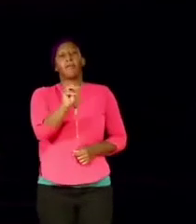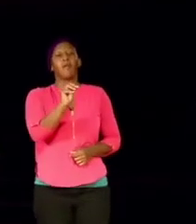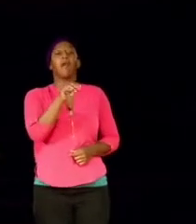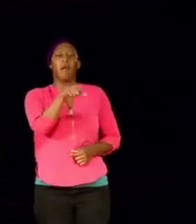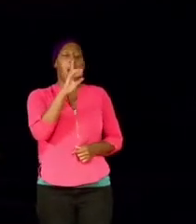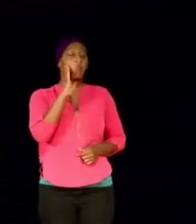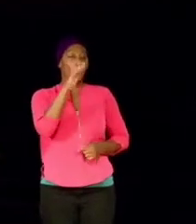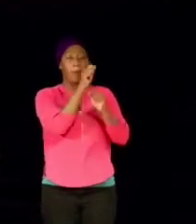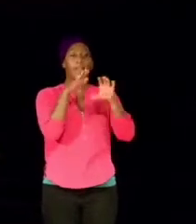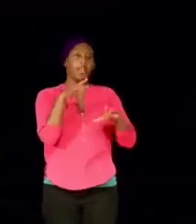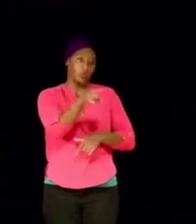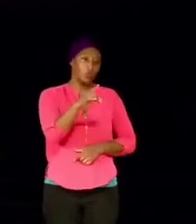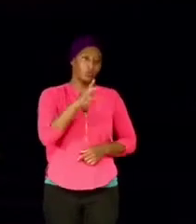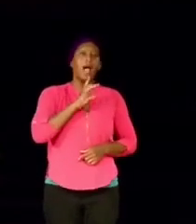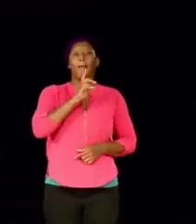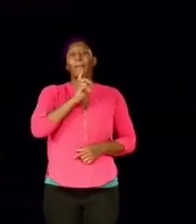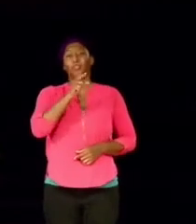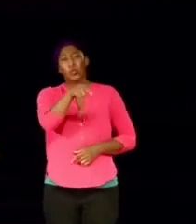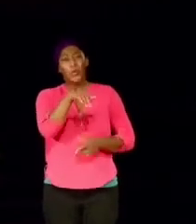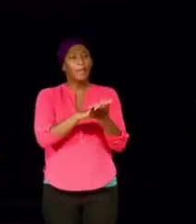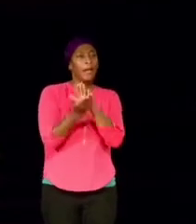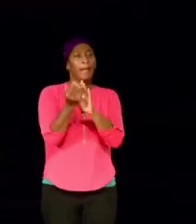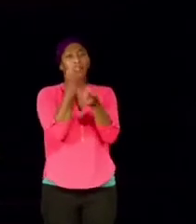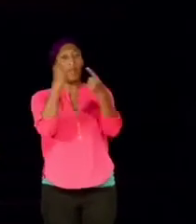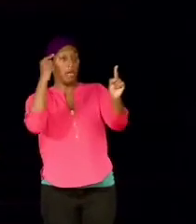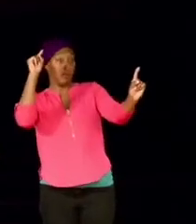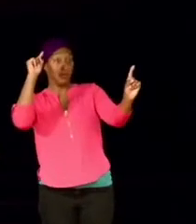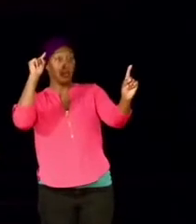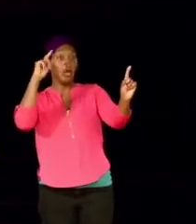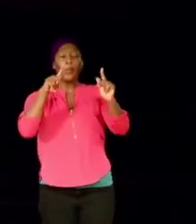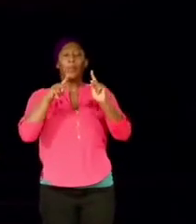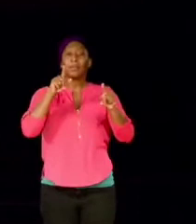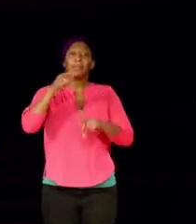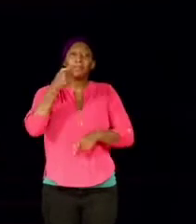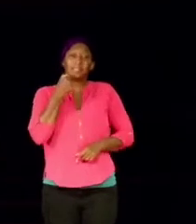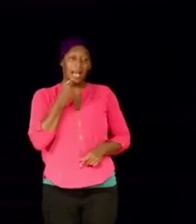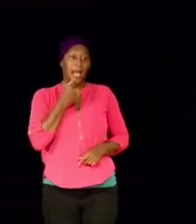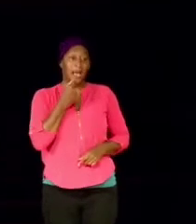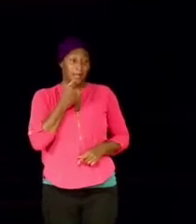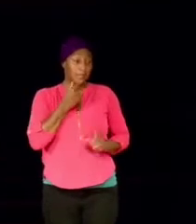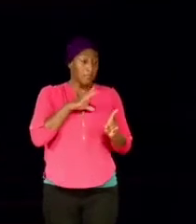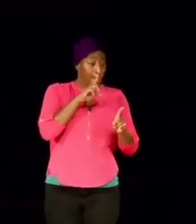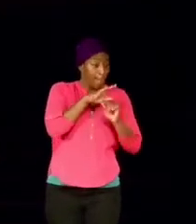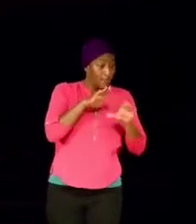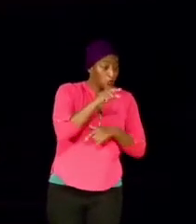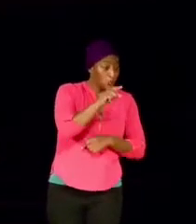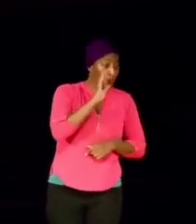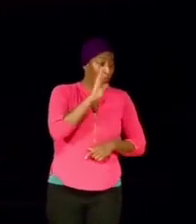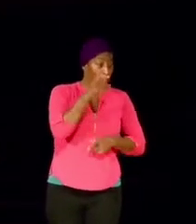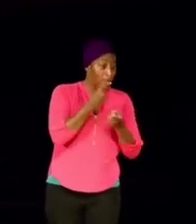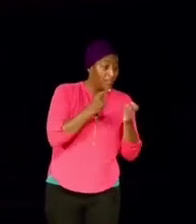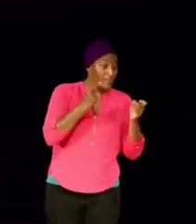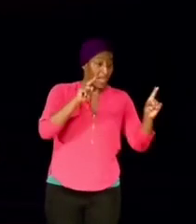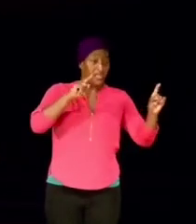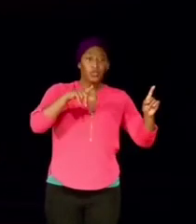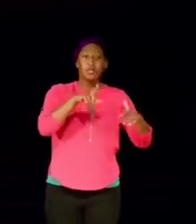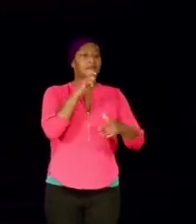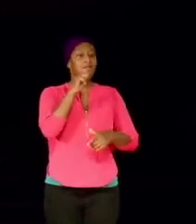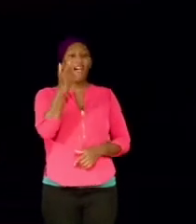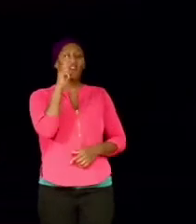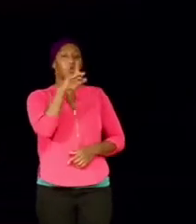I'm going to make you famous. And whenever God blesses you and says, I'm going to make you famous, he doesn't do it for you to be selfish.